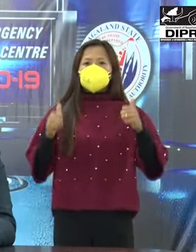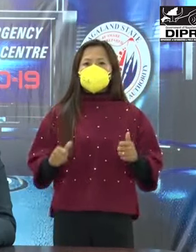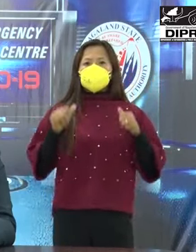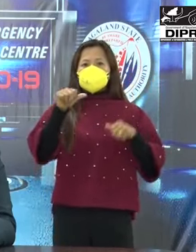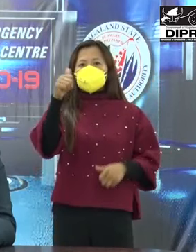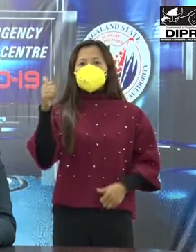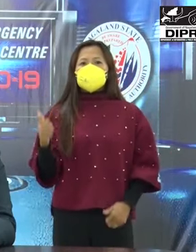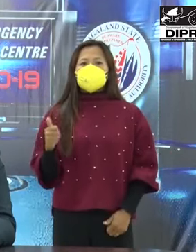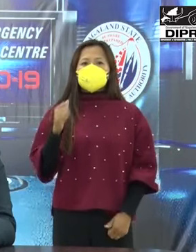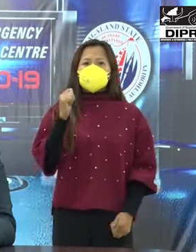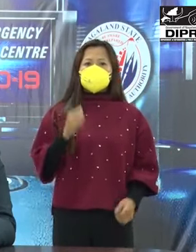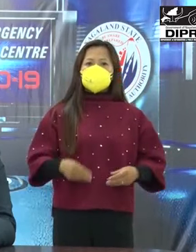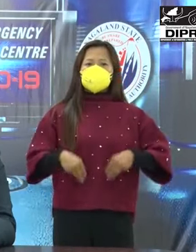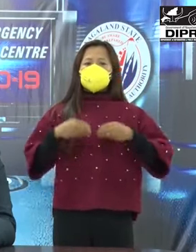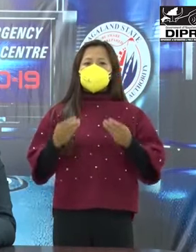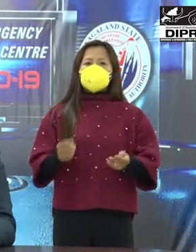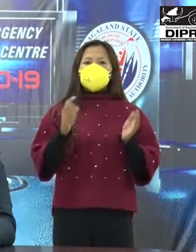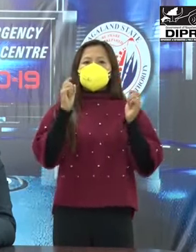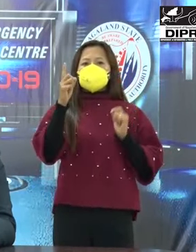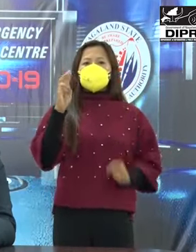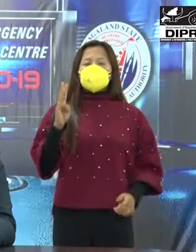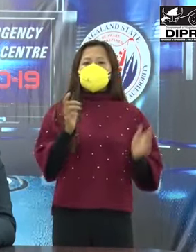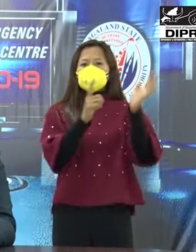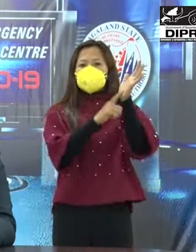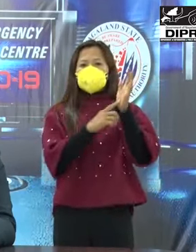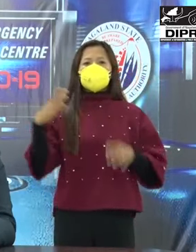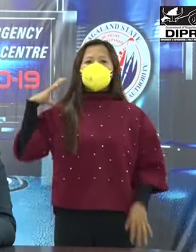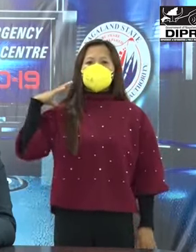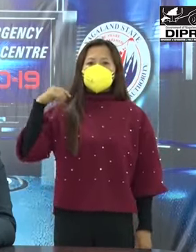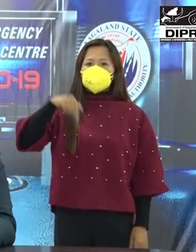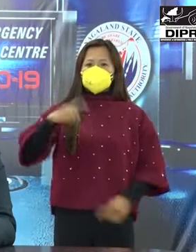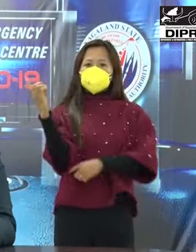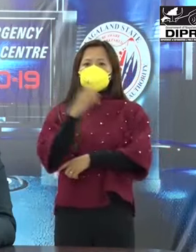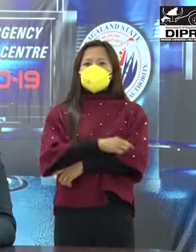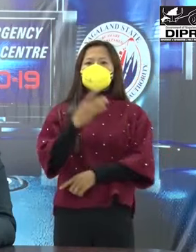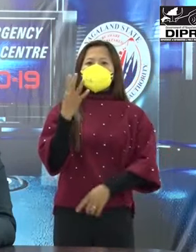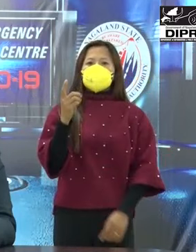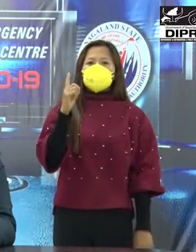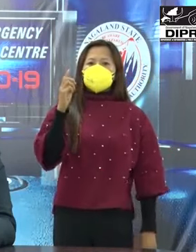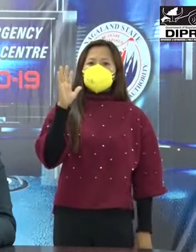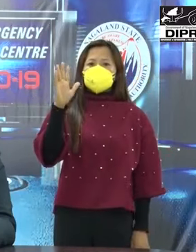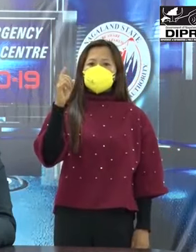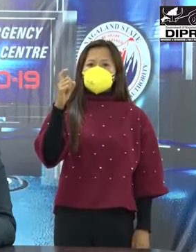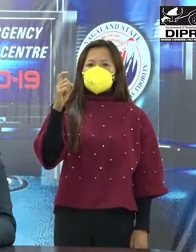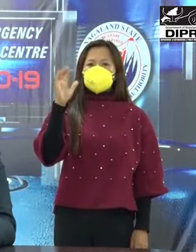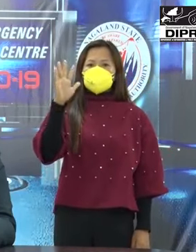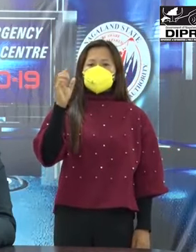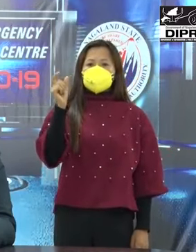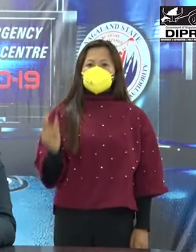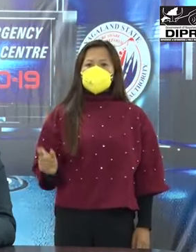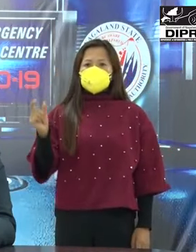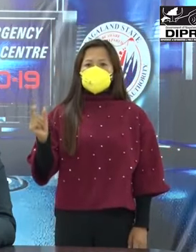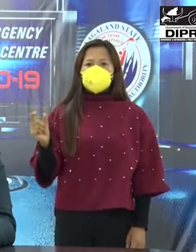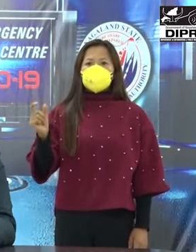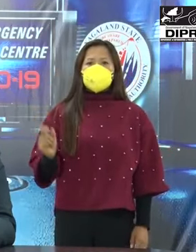for the remaining 13 samples are awaited. Today, a total of 1575 persons